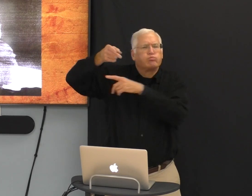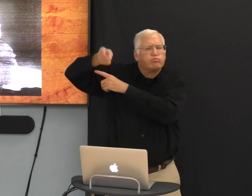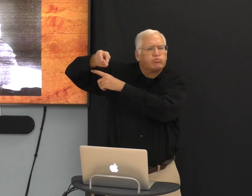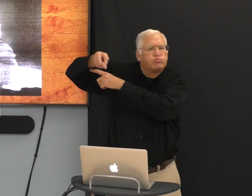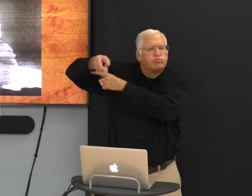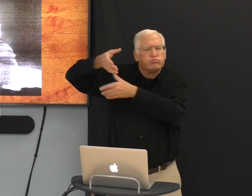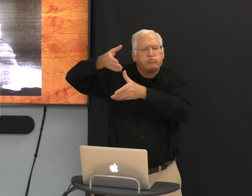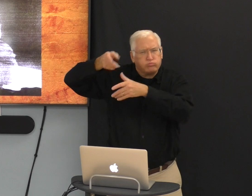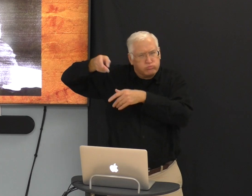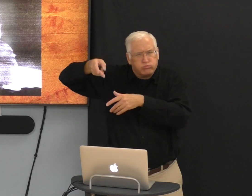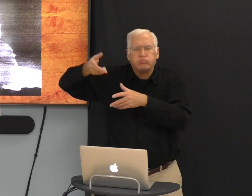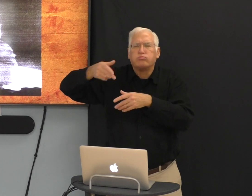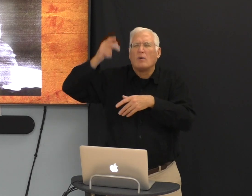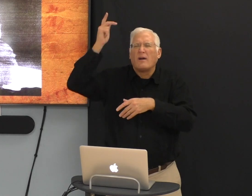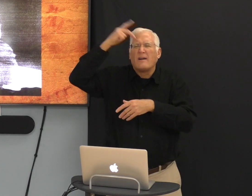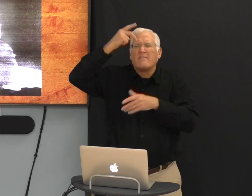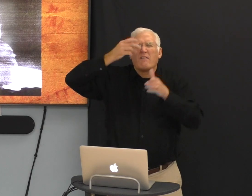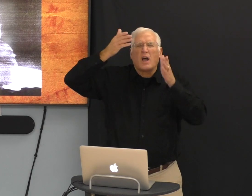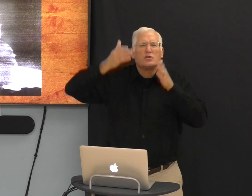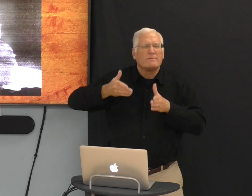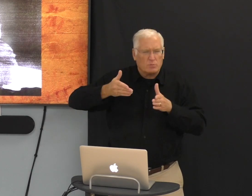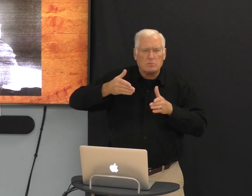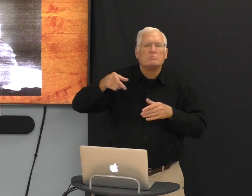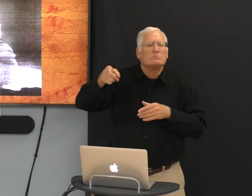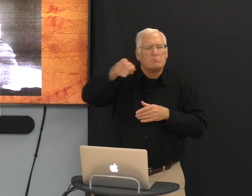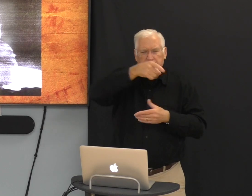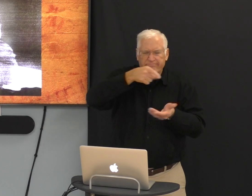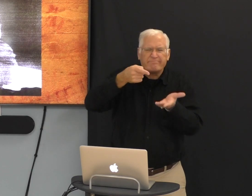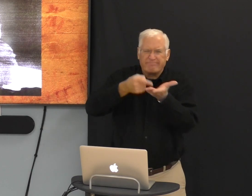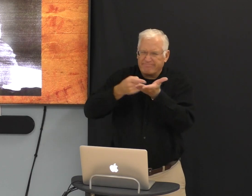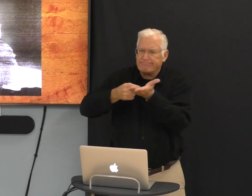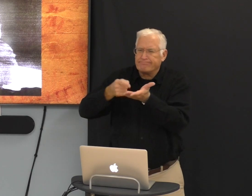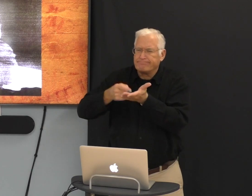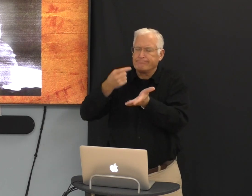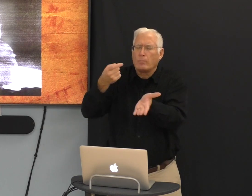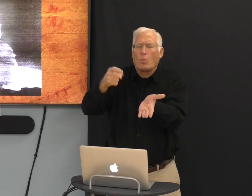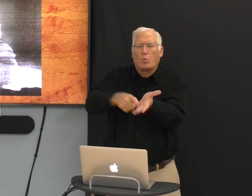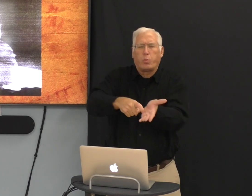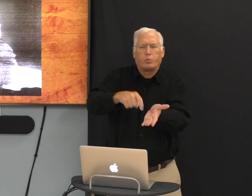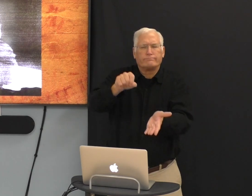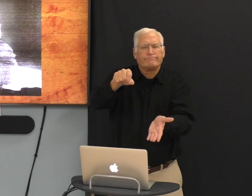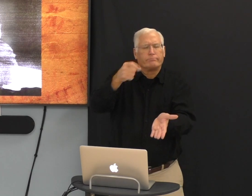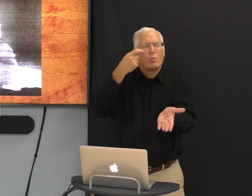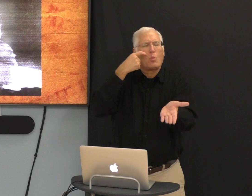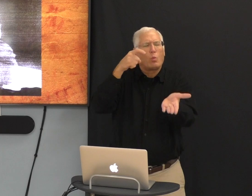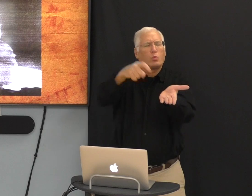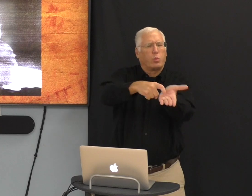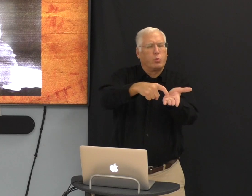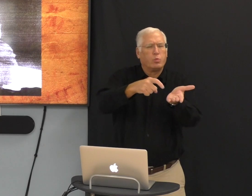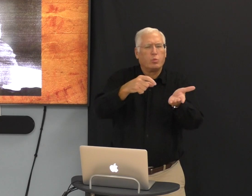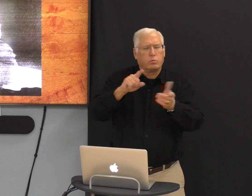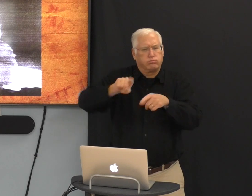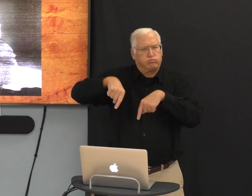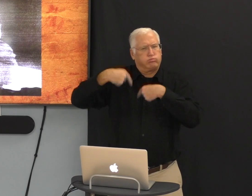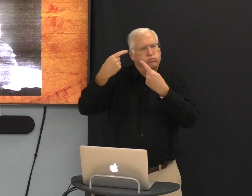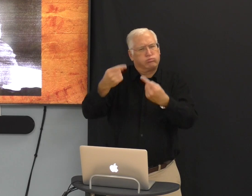You know, people that are very knowledgeable in history, philosophers, yes, they've noticed